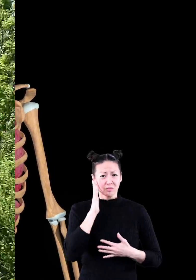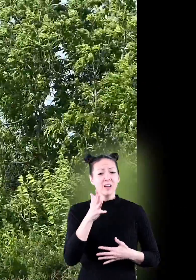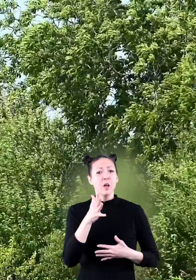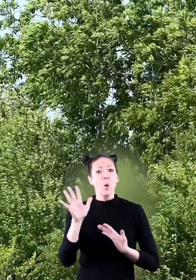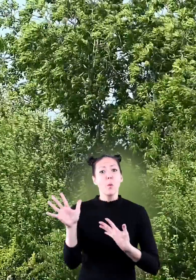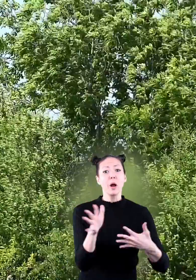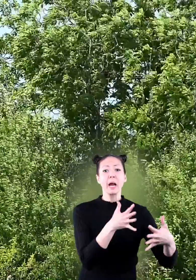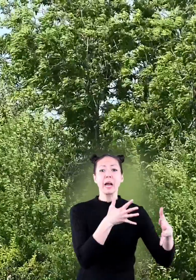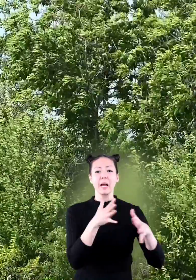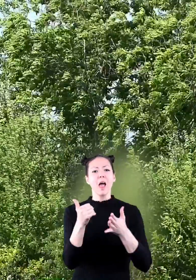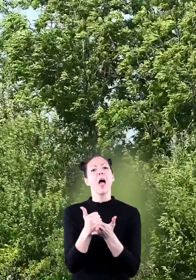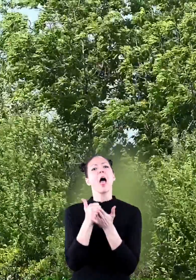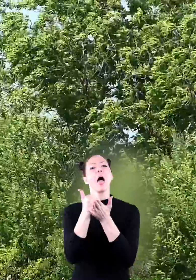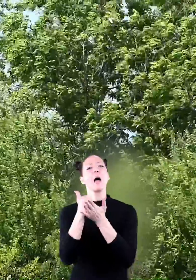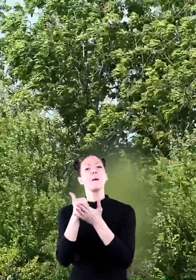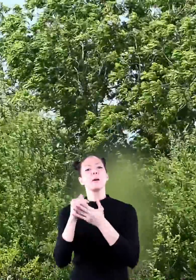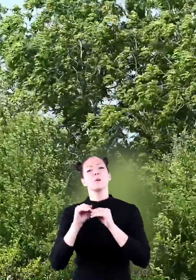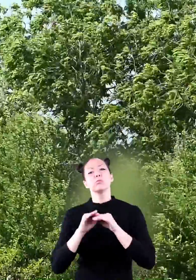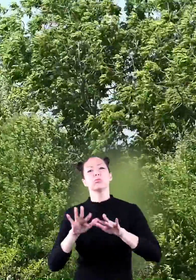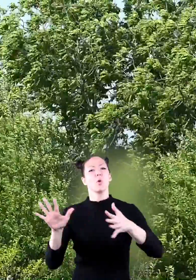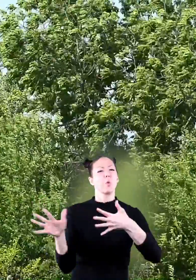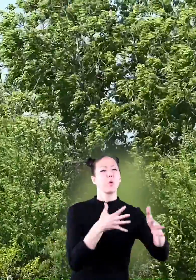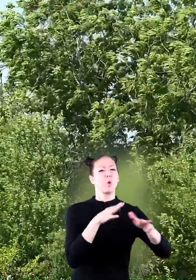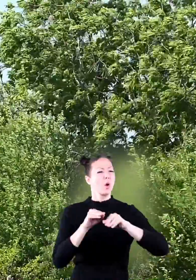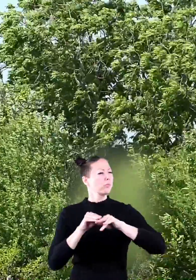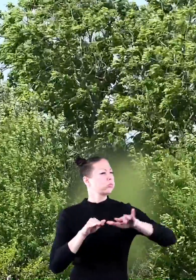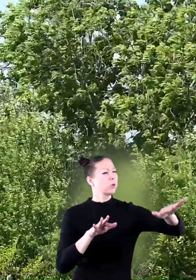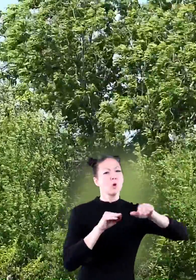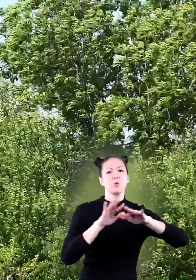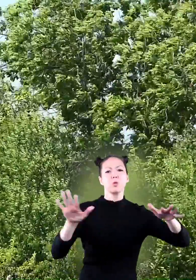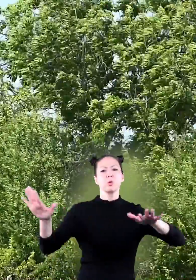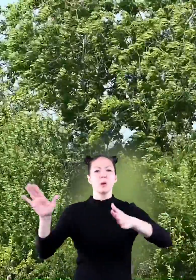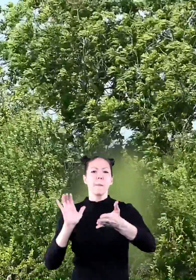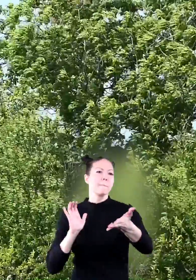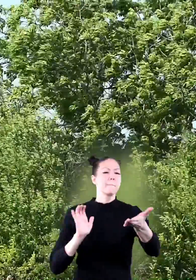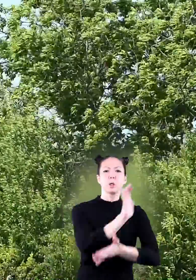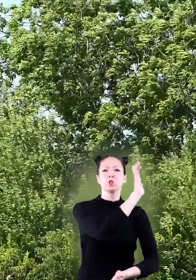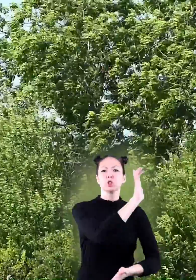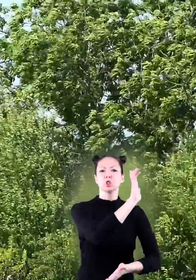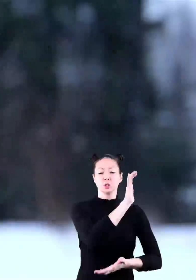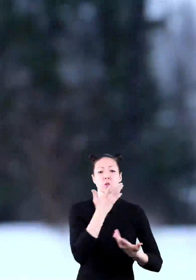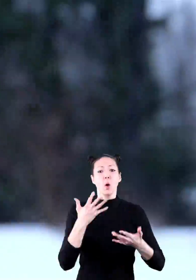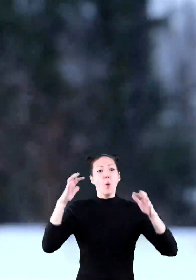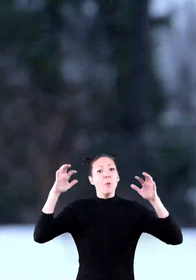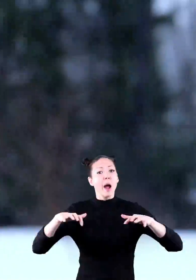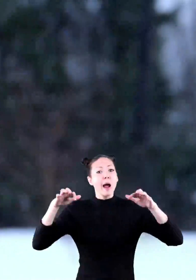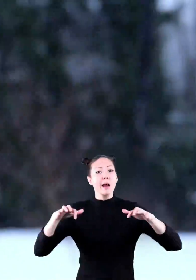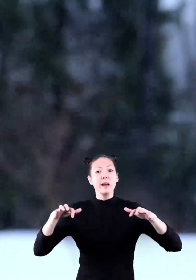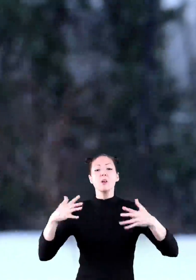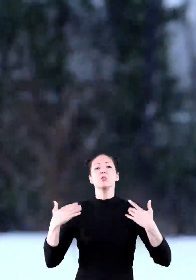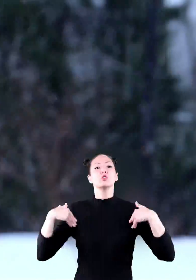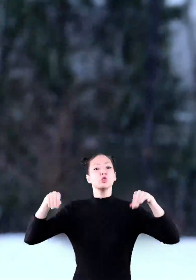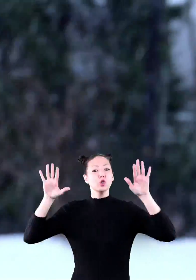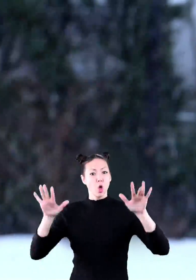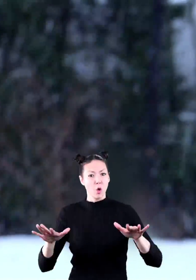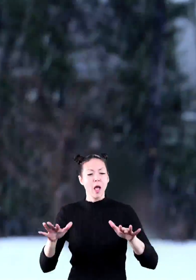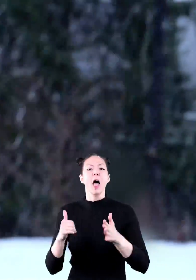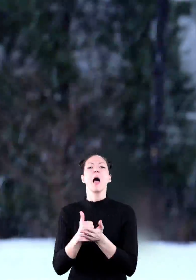Wind can be very helpful at those times by blowing away the dirty air. Rain and snow can wash the